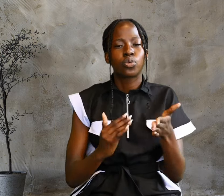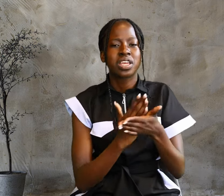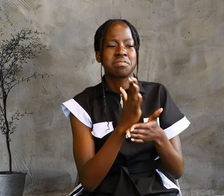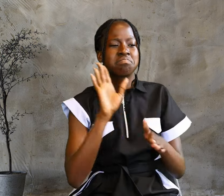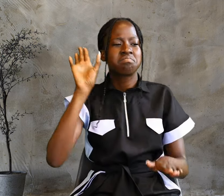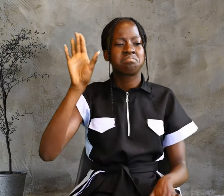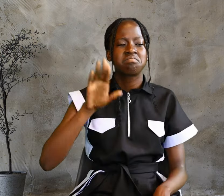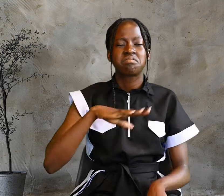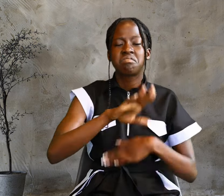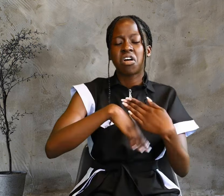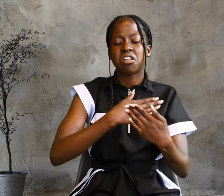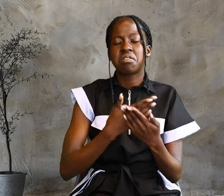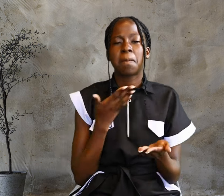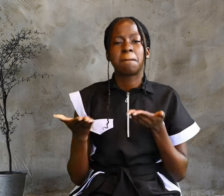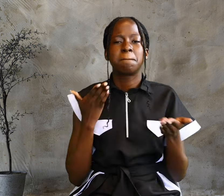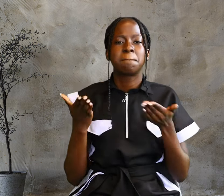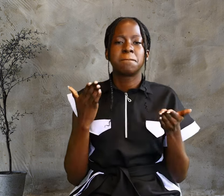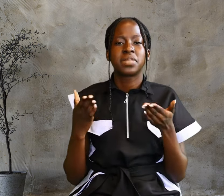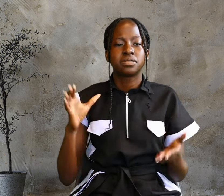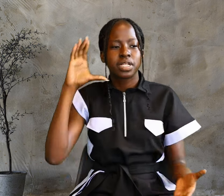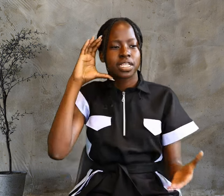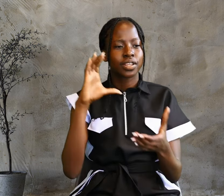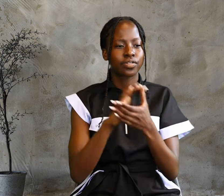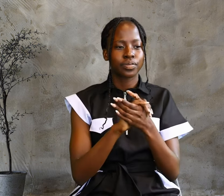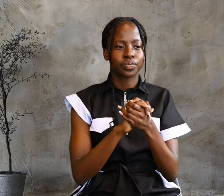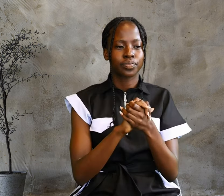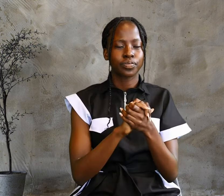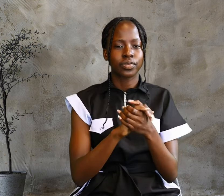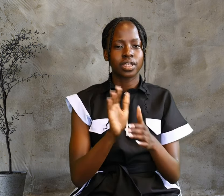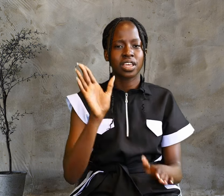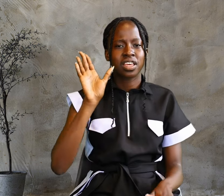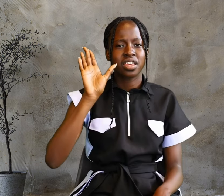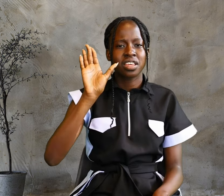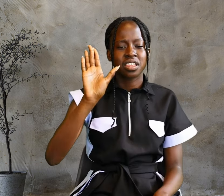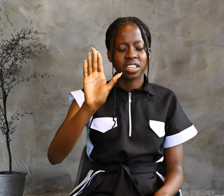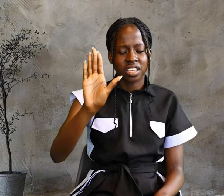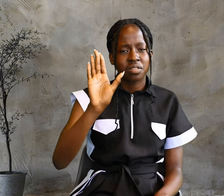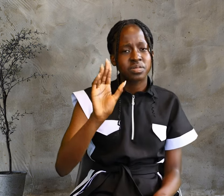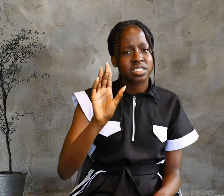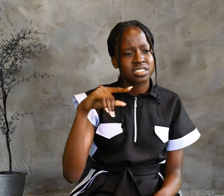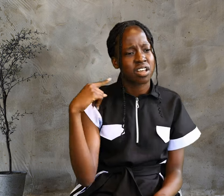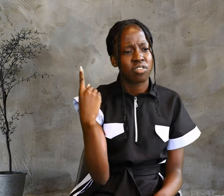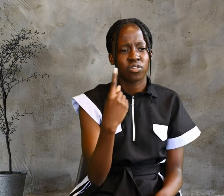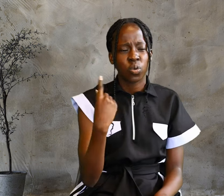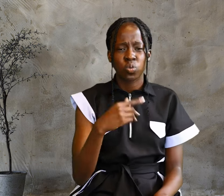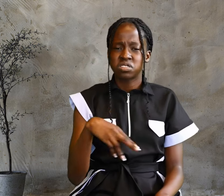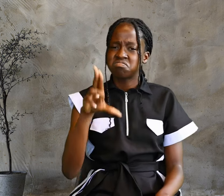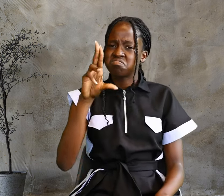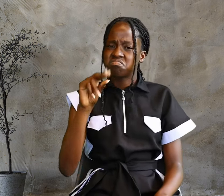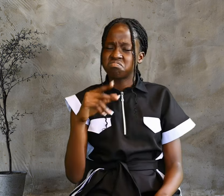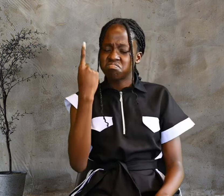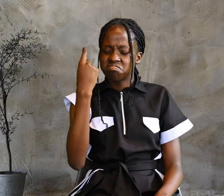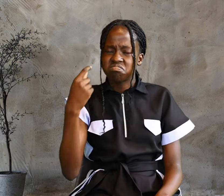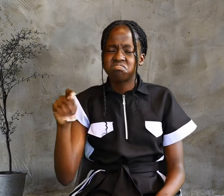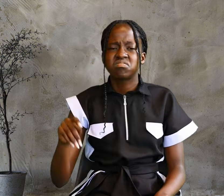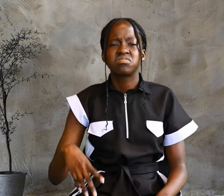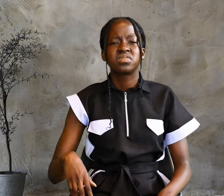Him all might believe. He Himself was not the light.